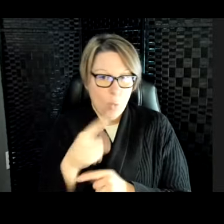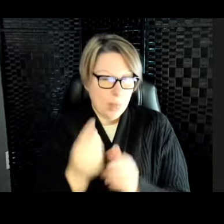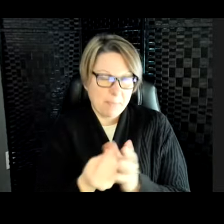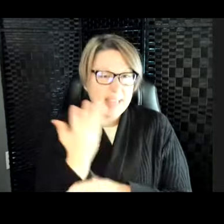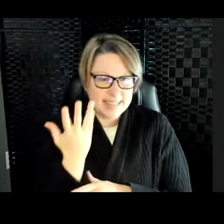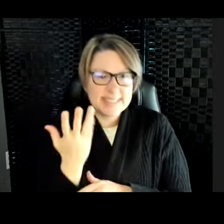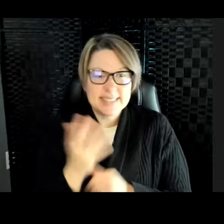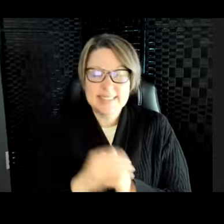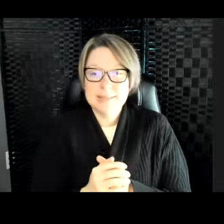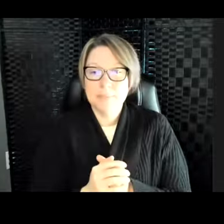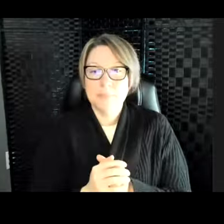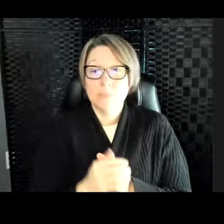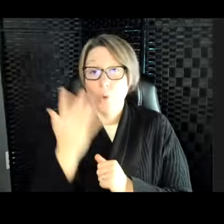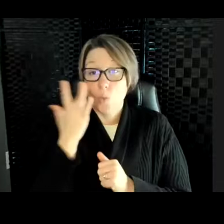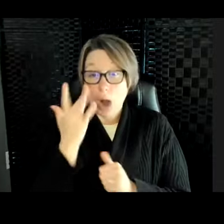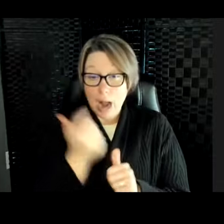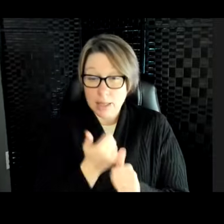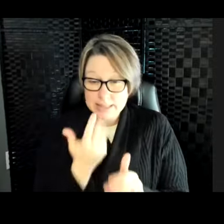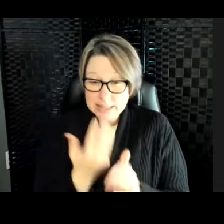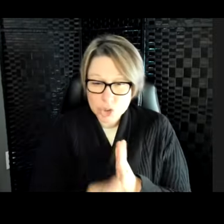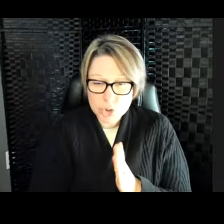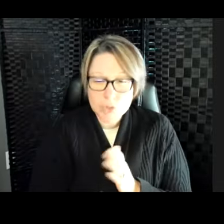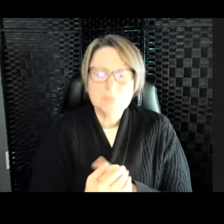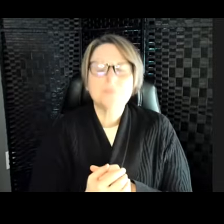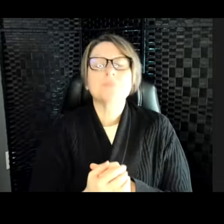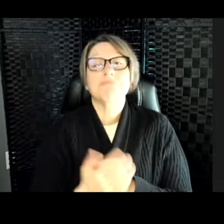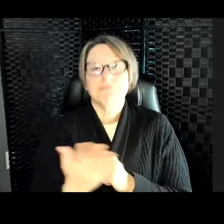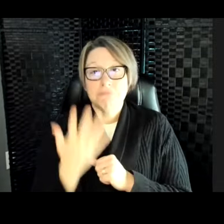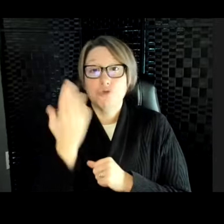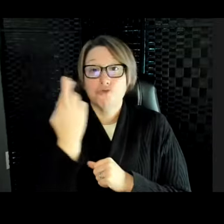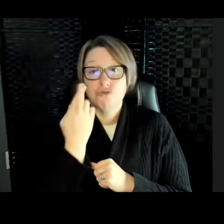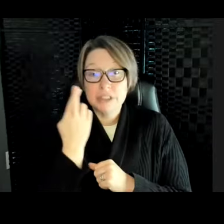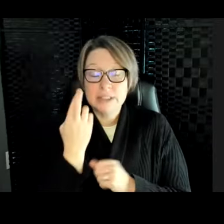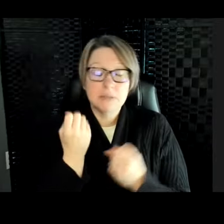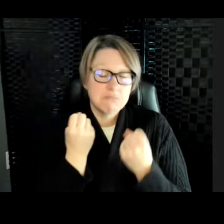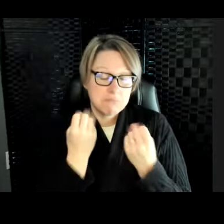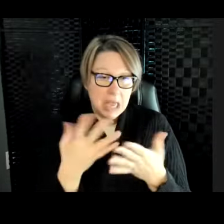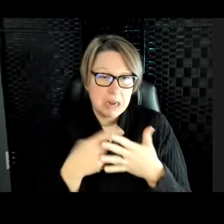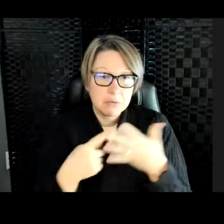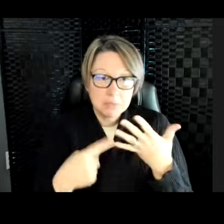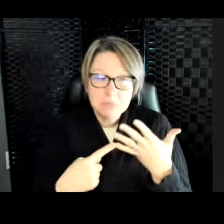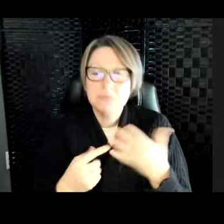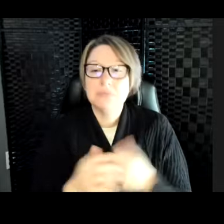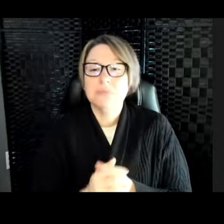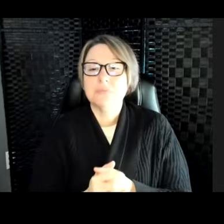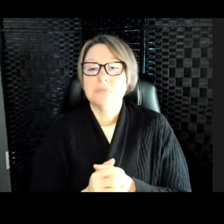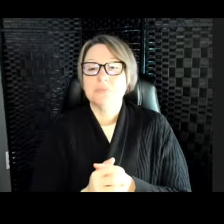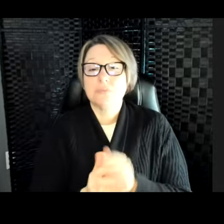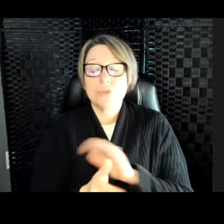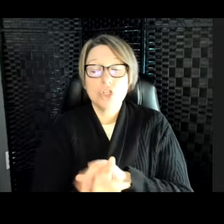Why are they endangered? So, they are endangered for several reasons. So, turtles have to